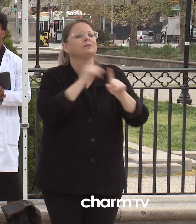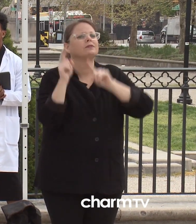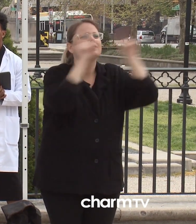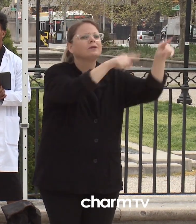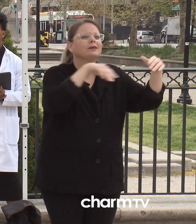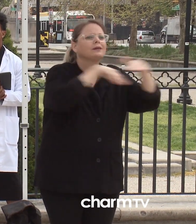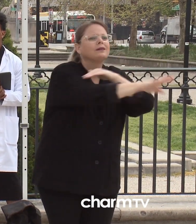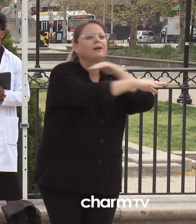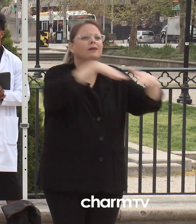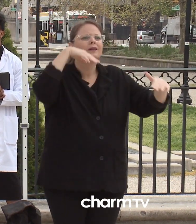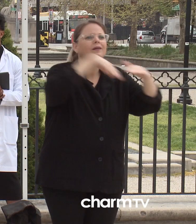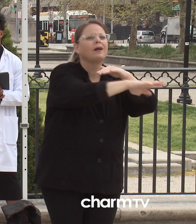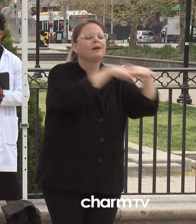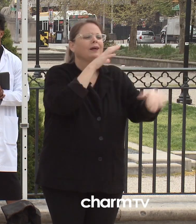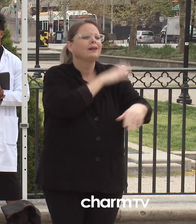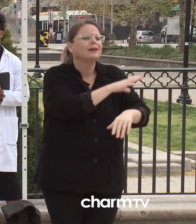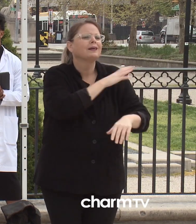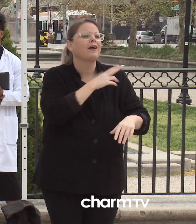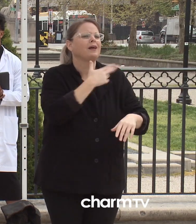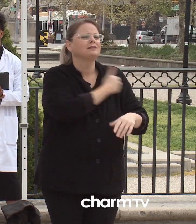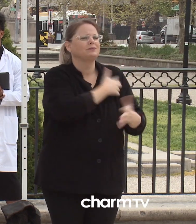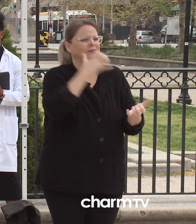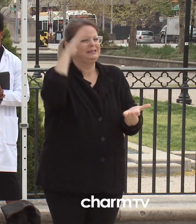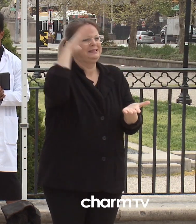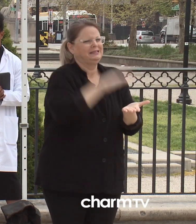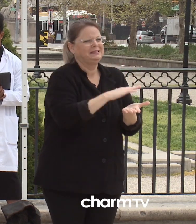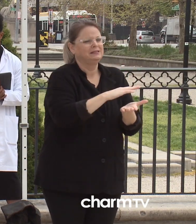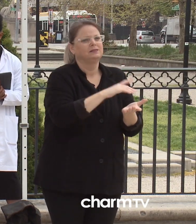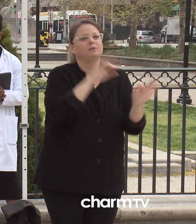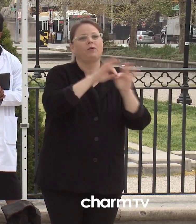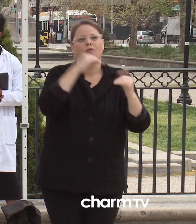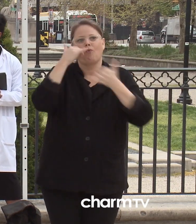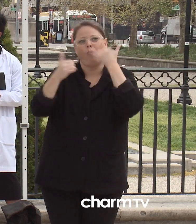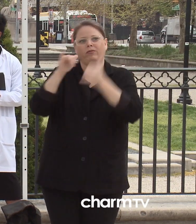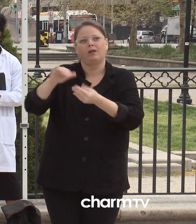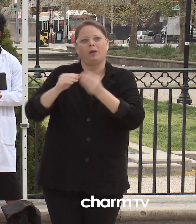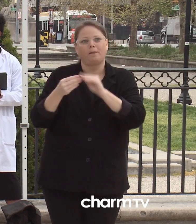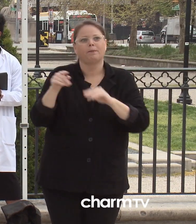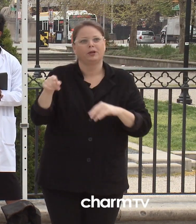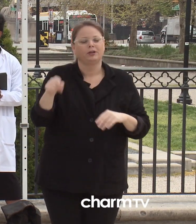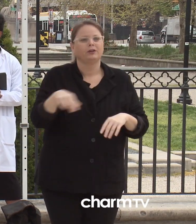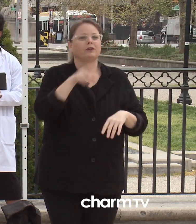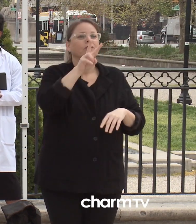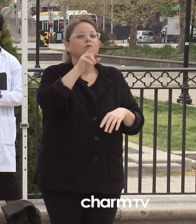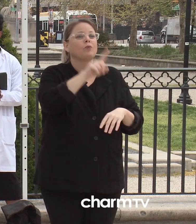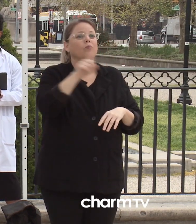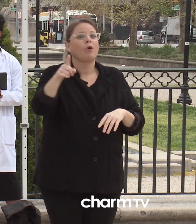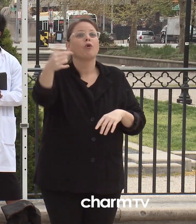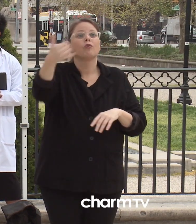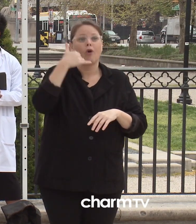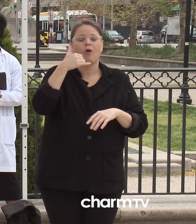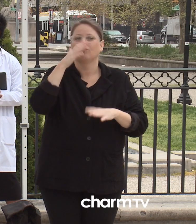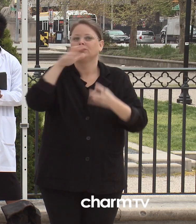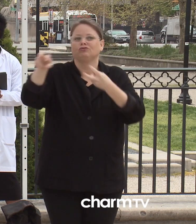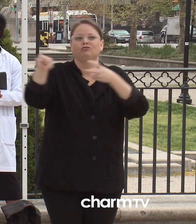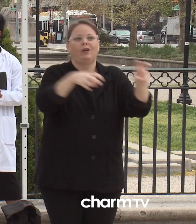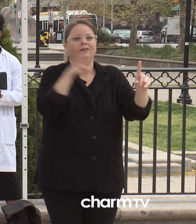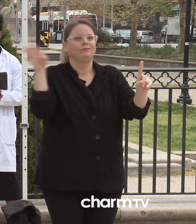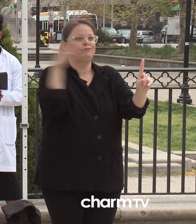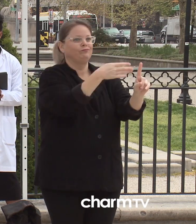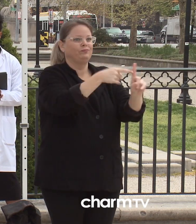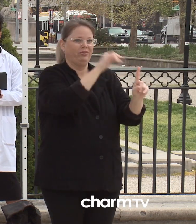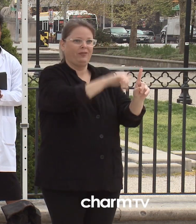time. We're starting to transfer calls from 2-1-1 to this call center, and it will continue to scale in its